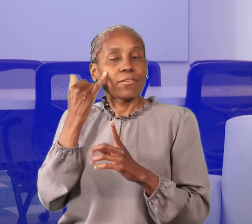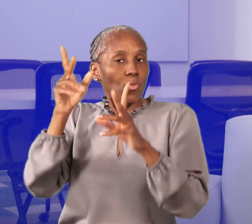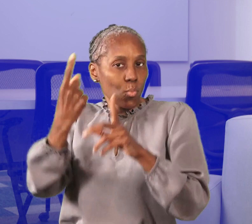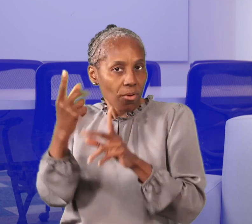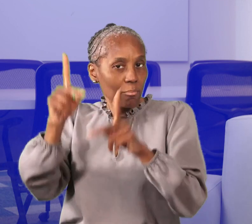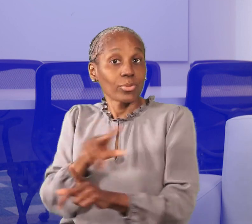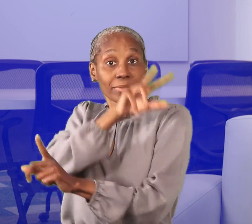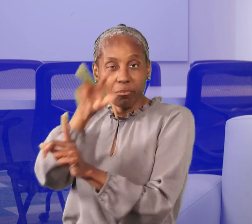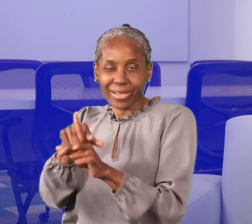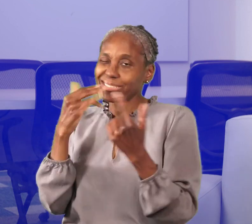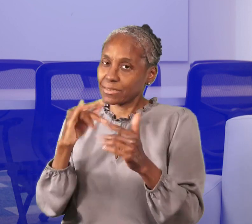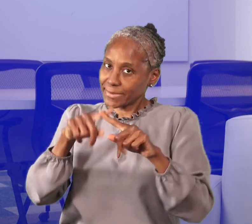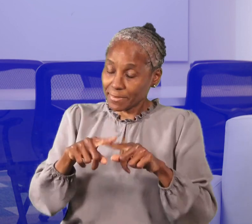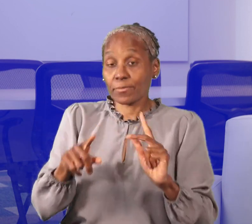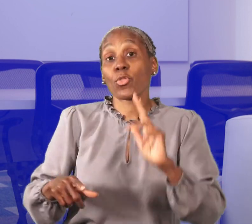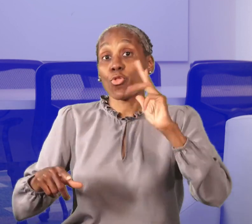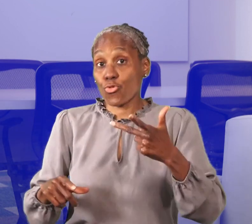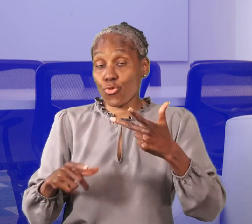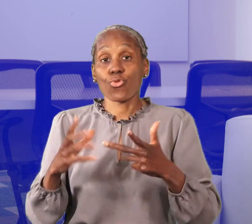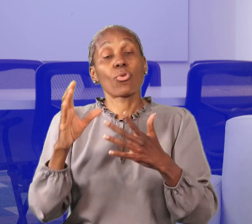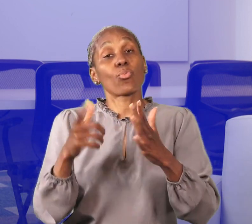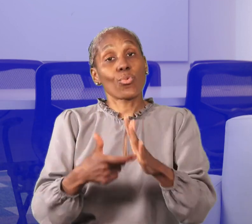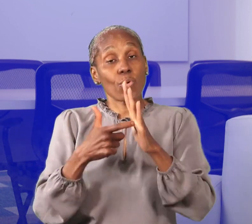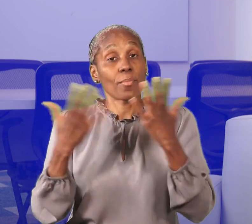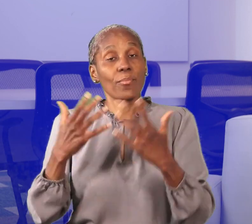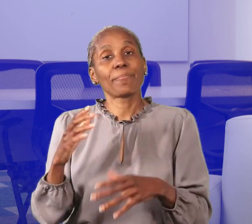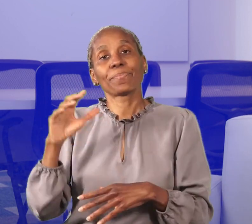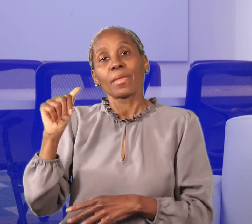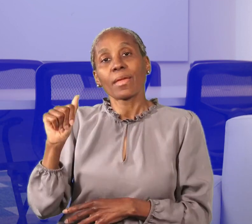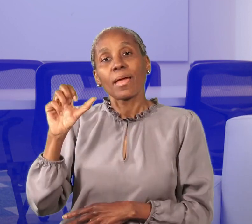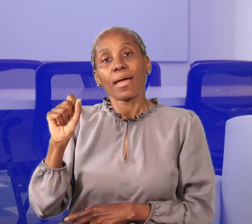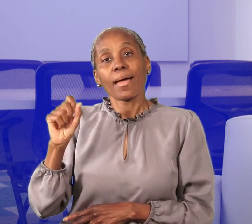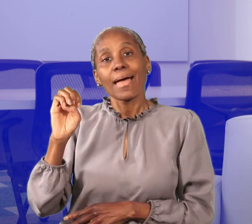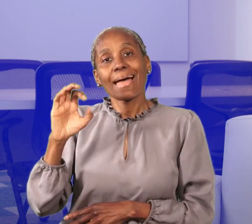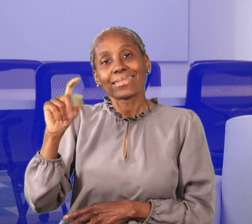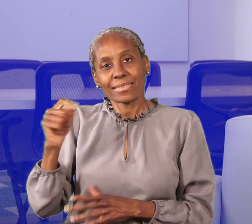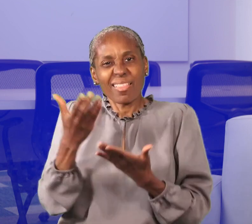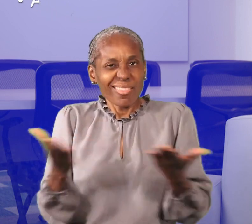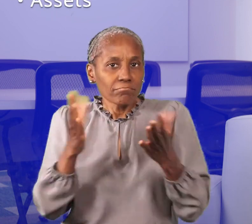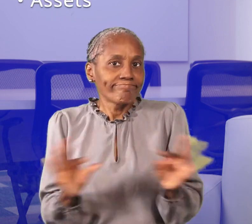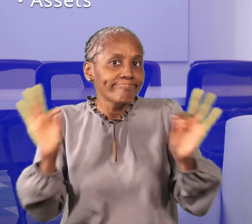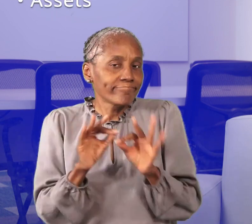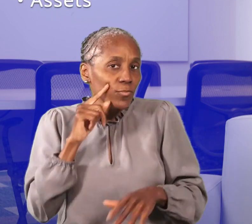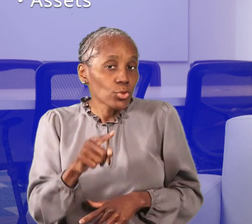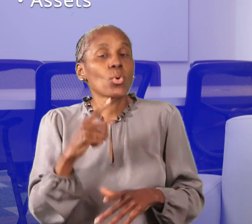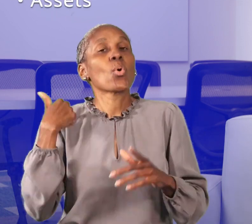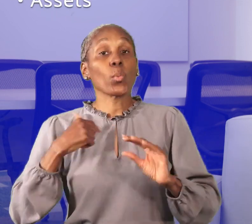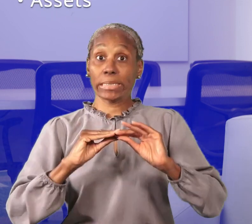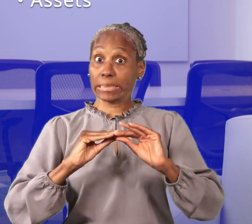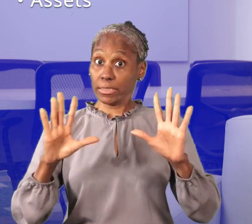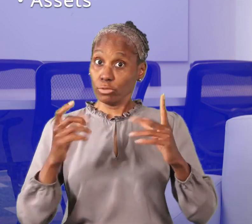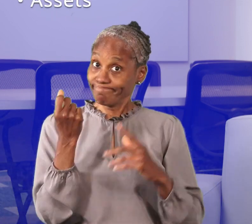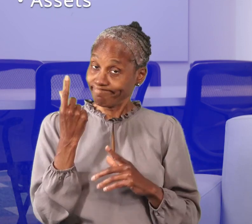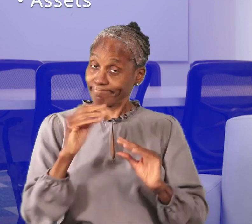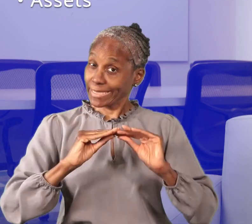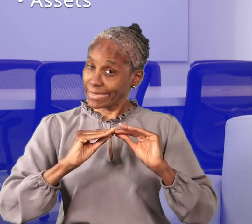are married, even though there's just one person in the household applying. And then third and final criteria are assets or